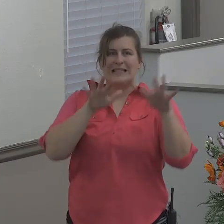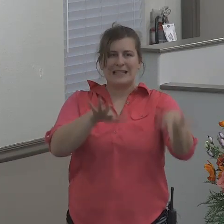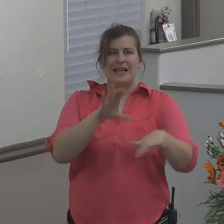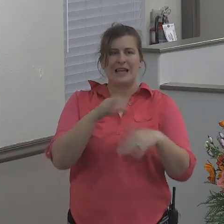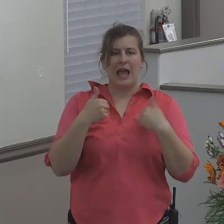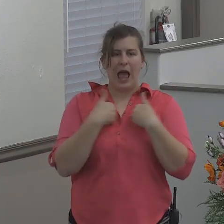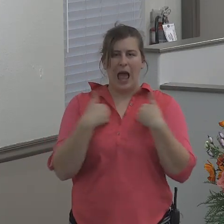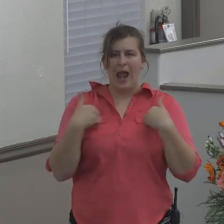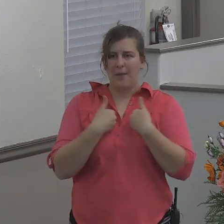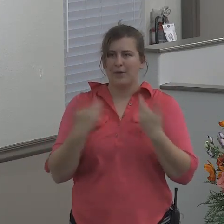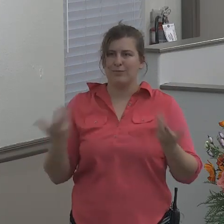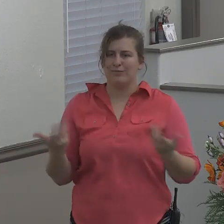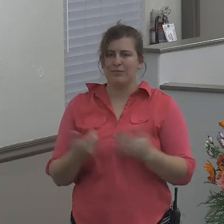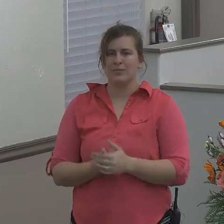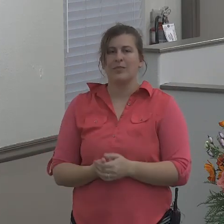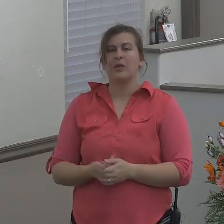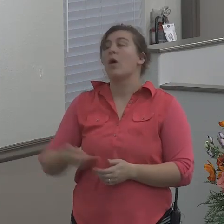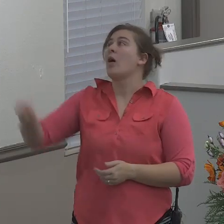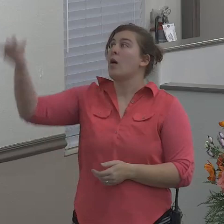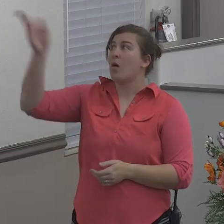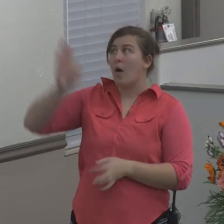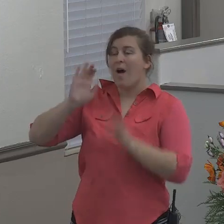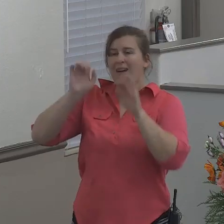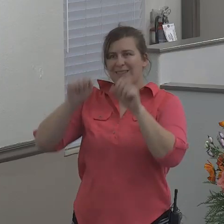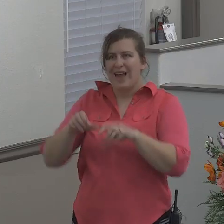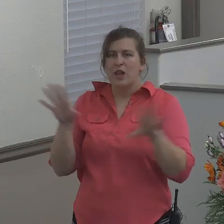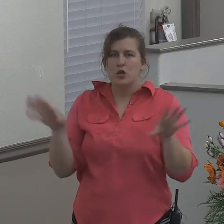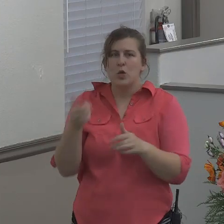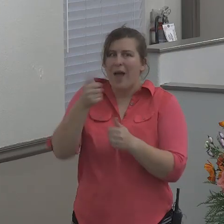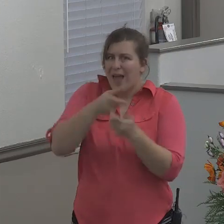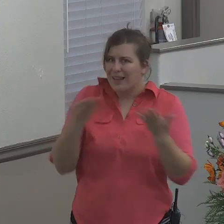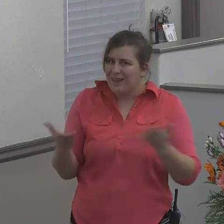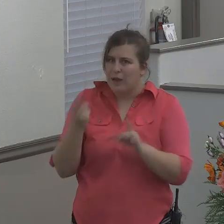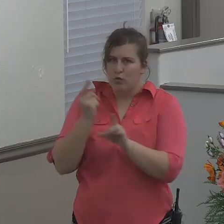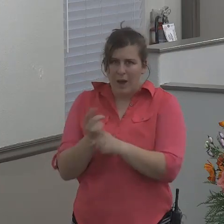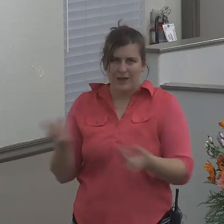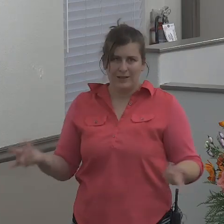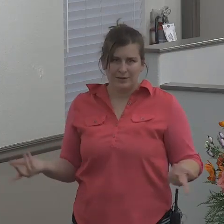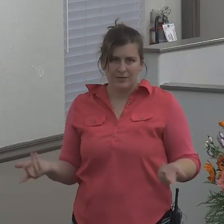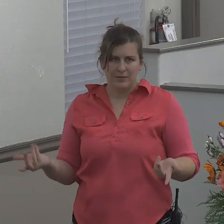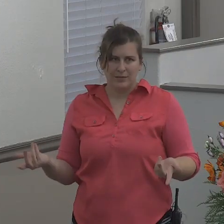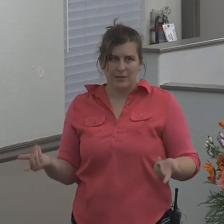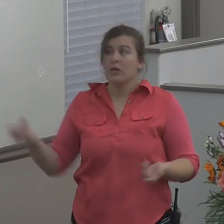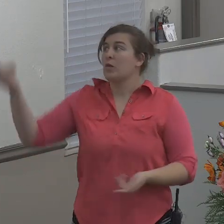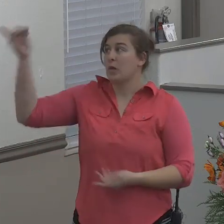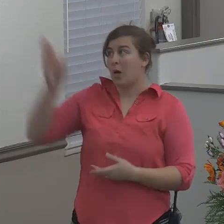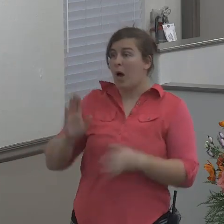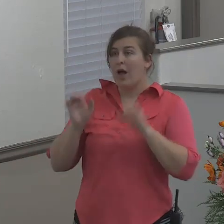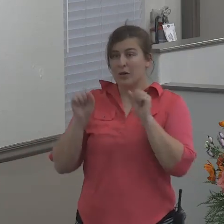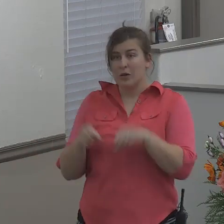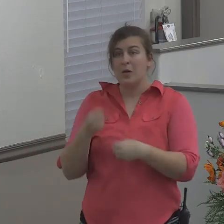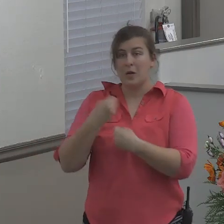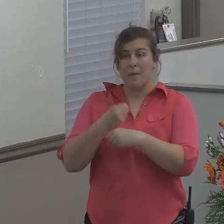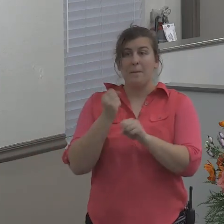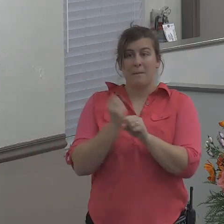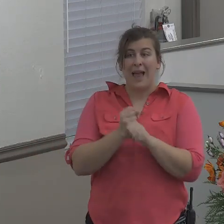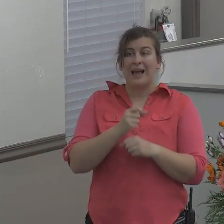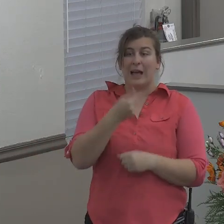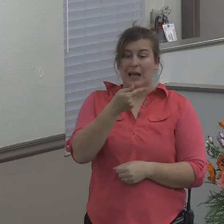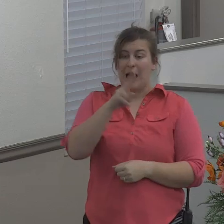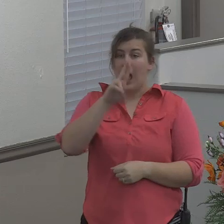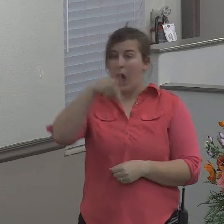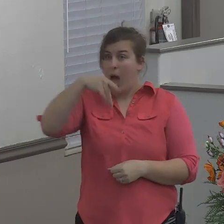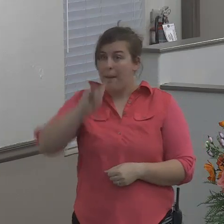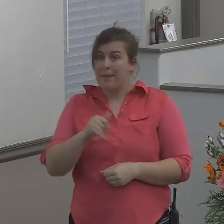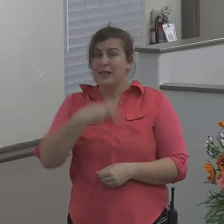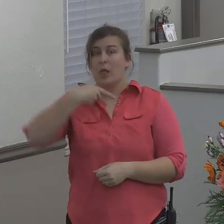So God can do anything. God could make a guppy swallow Jonah if he